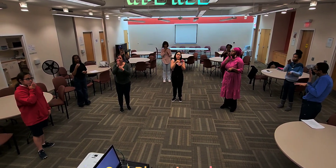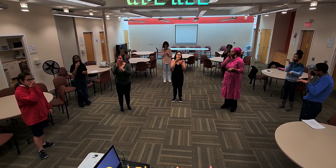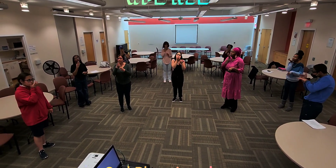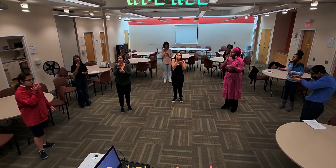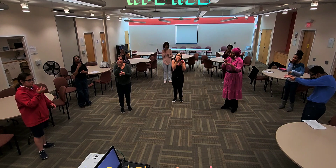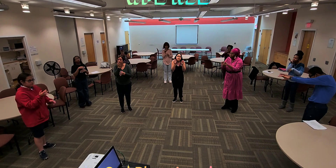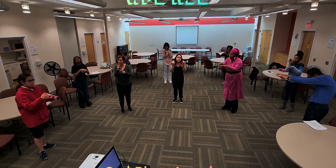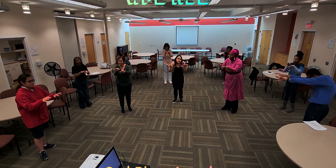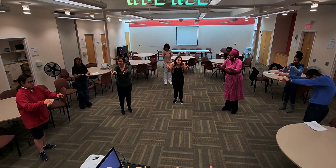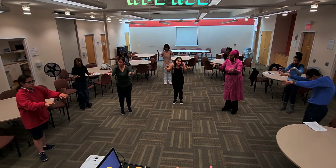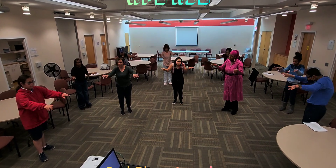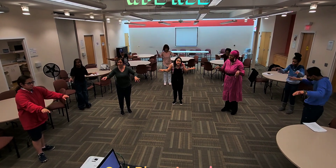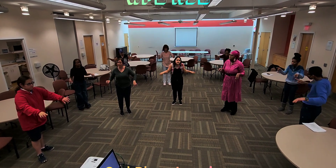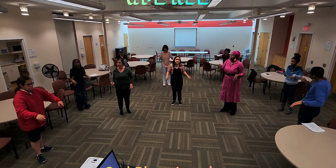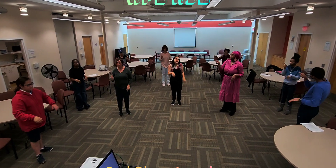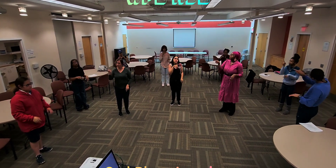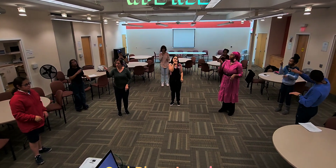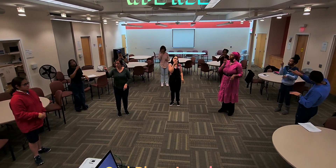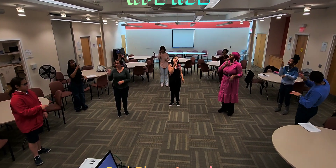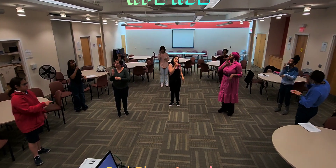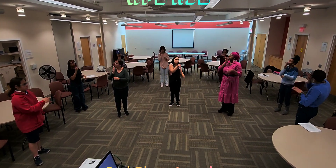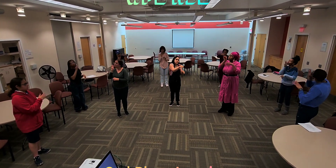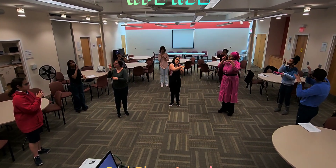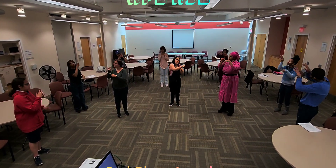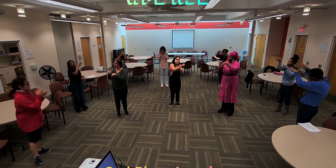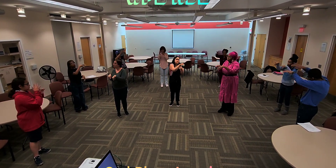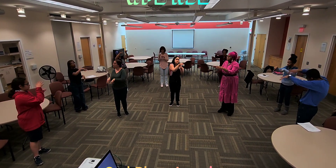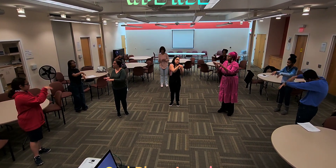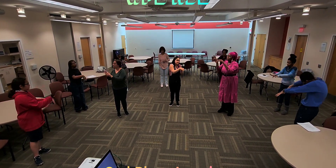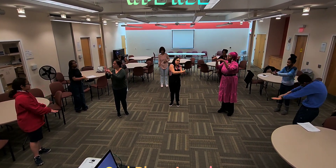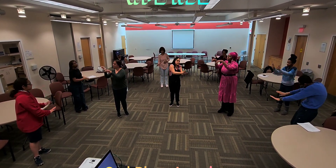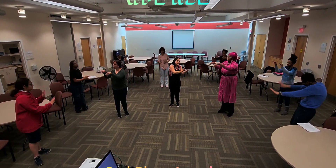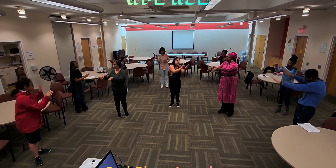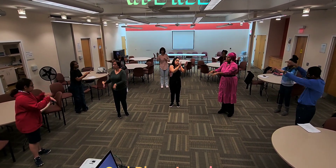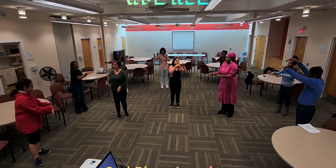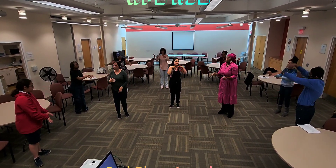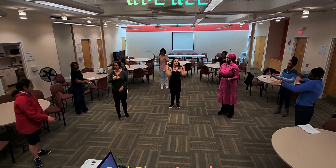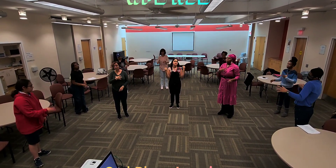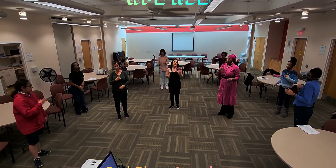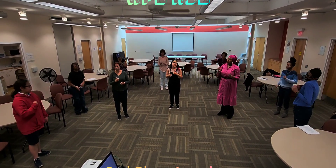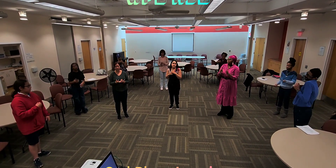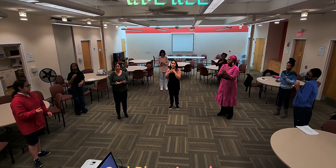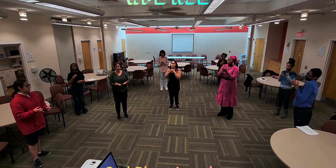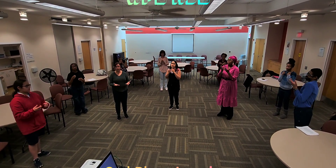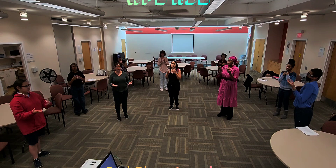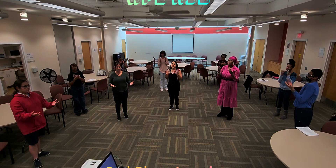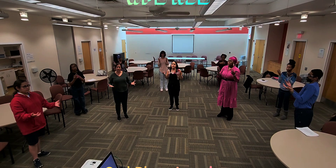prairies To the oceans Where we fall